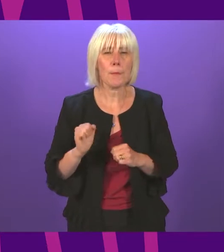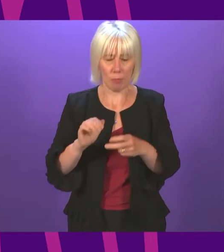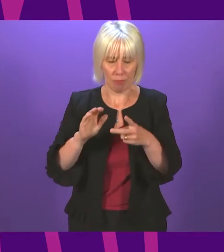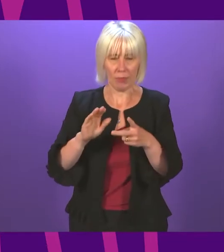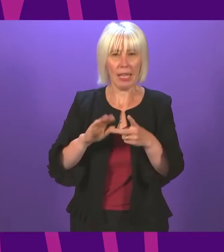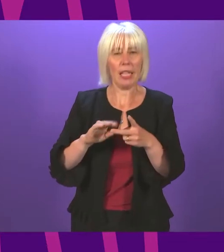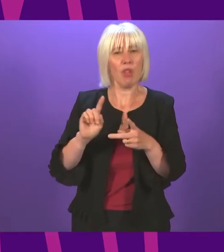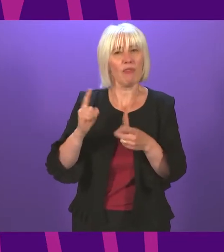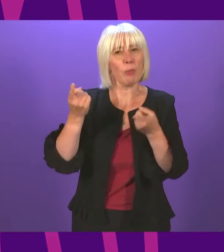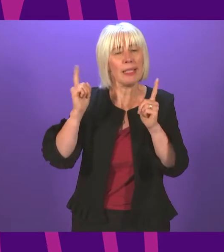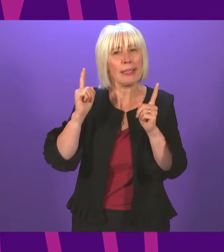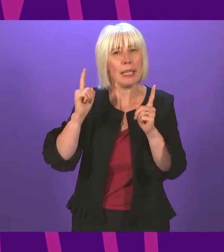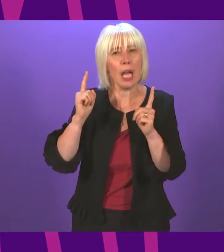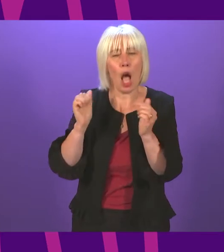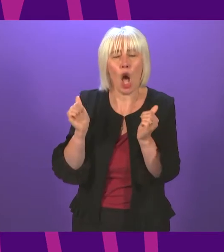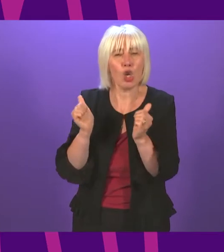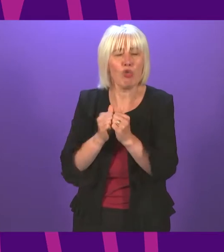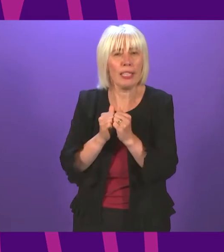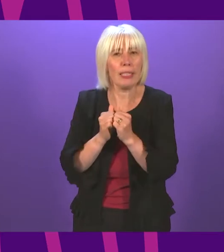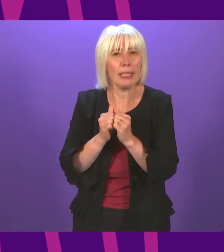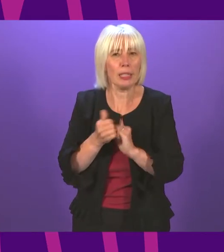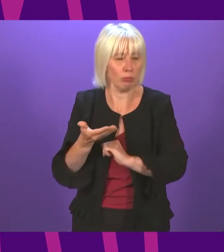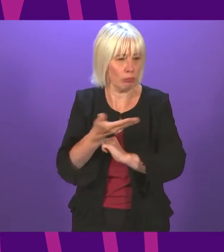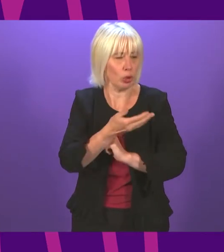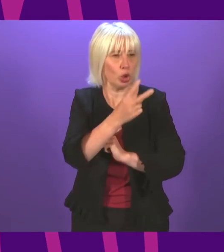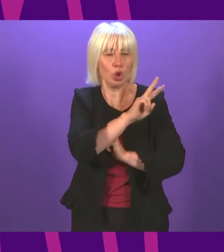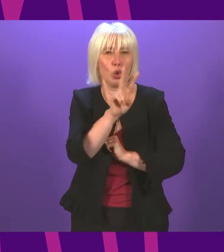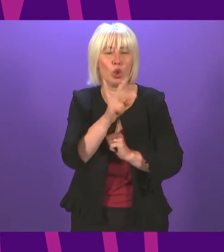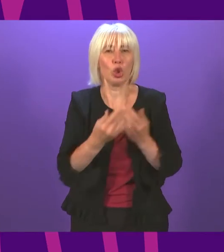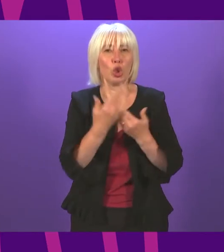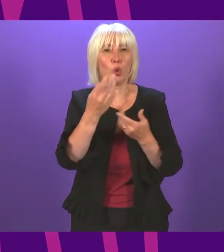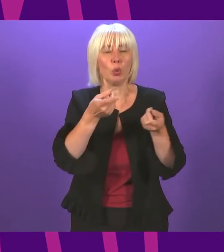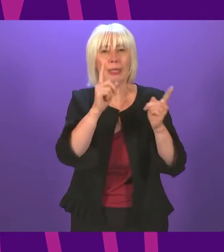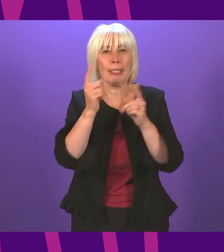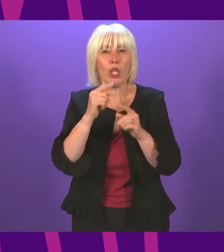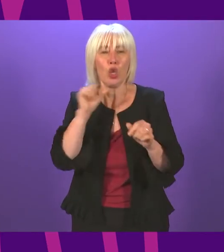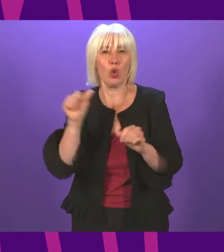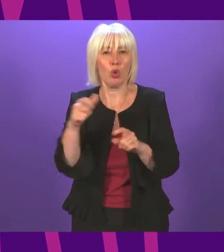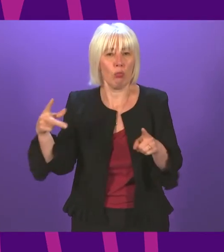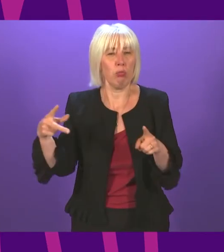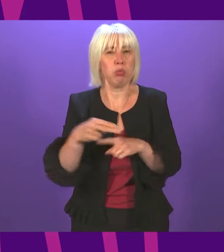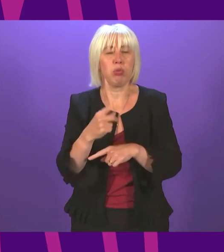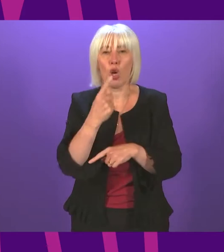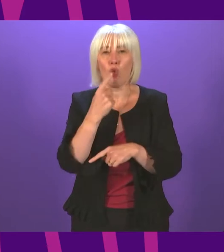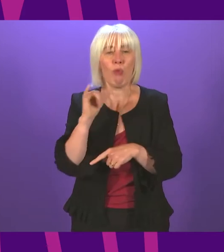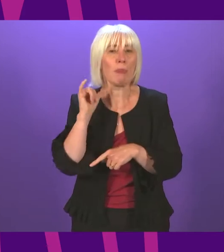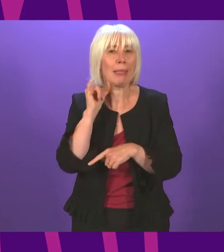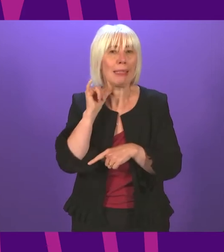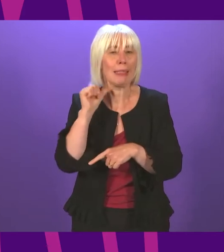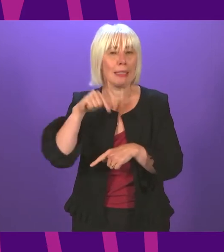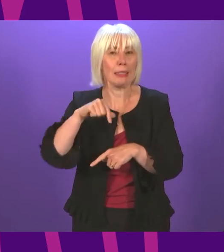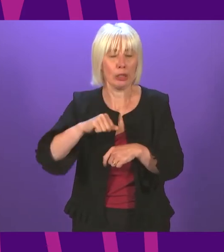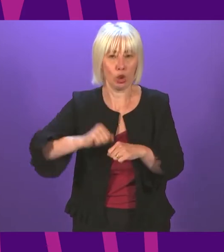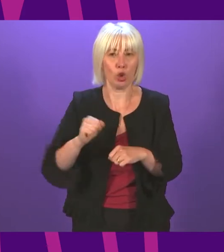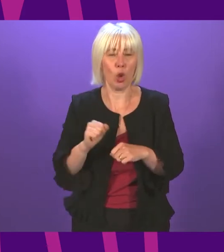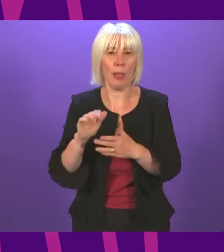First Minister agree with his new ministers that we should have a cut in the production of red meat in Scotland which would